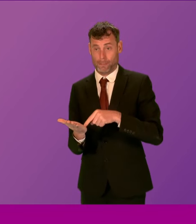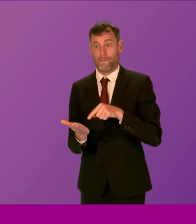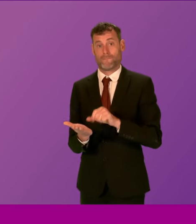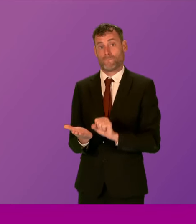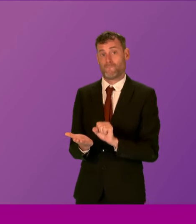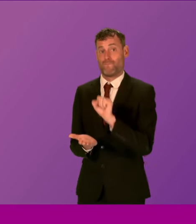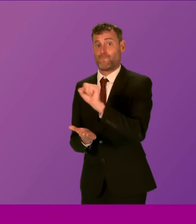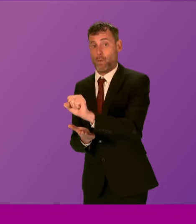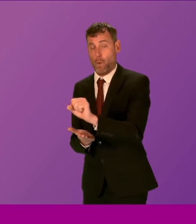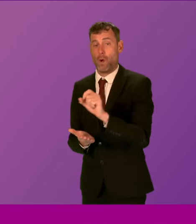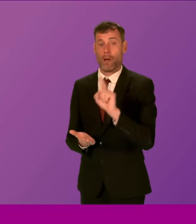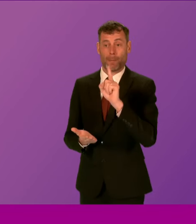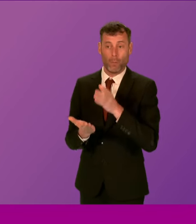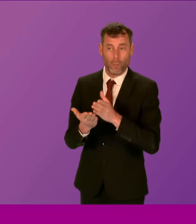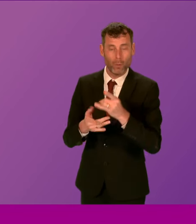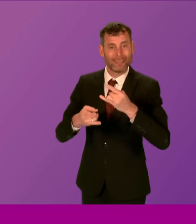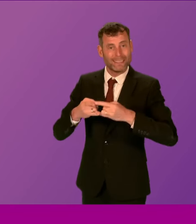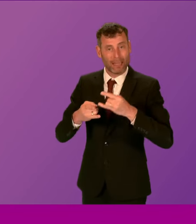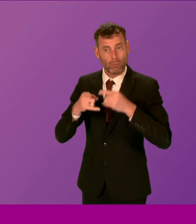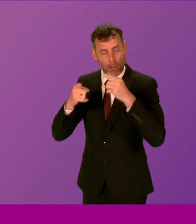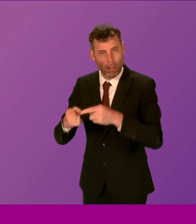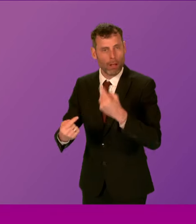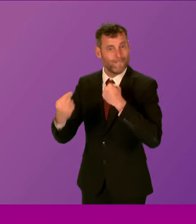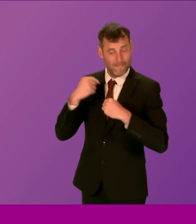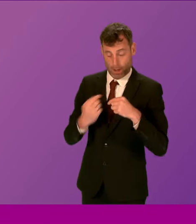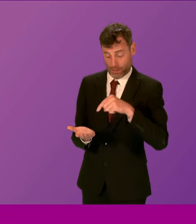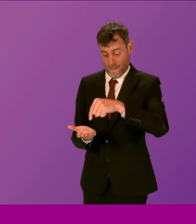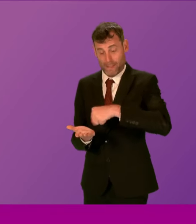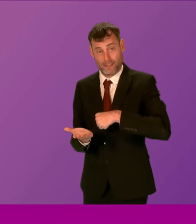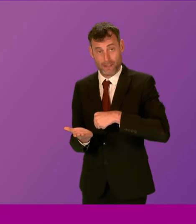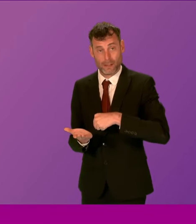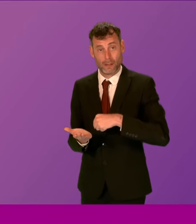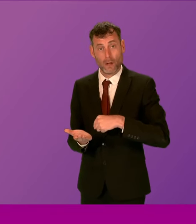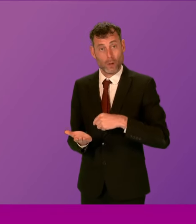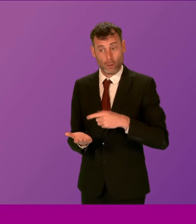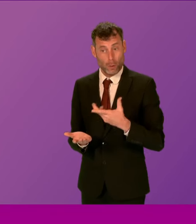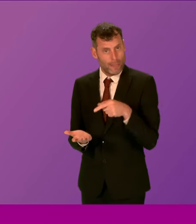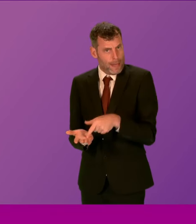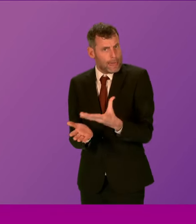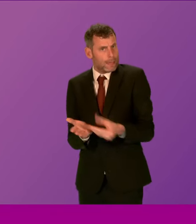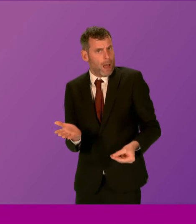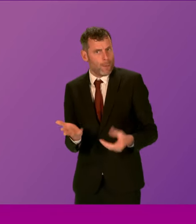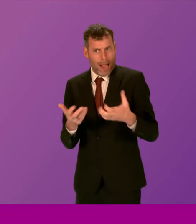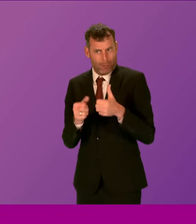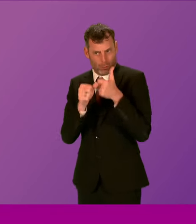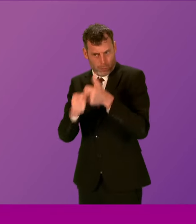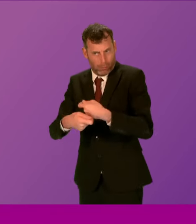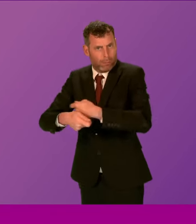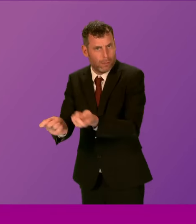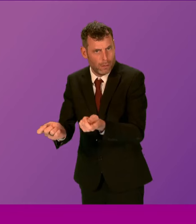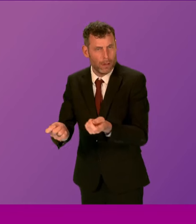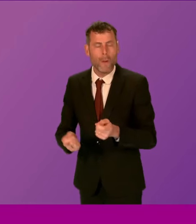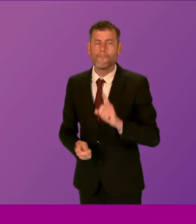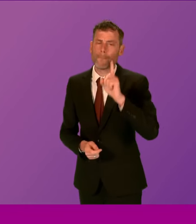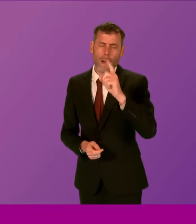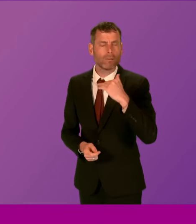number of campaigners have met with all of us cross-party. So this government will continue to make sure that victims are at the very centre of our justice system, but there are plenty of